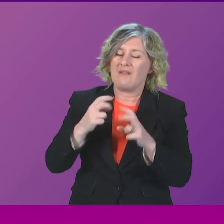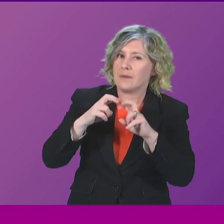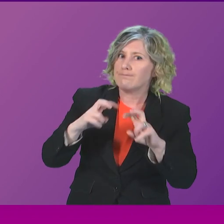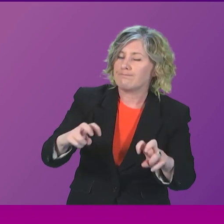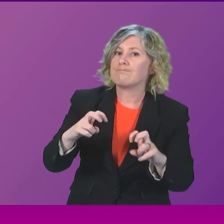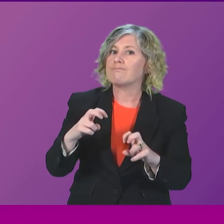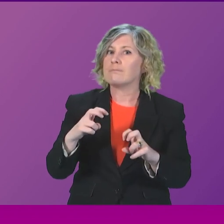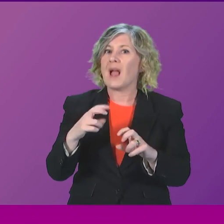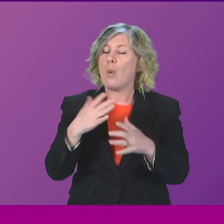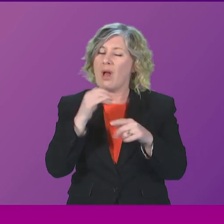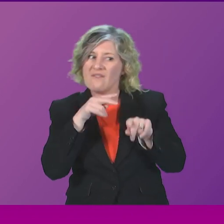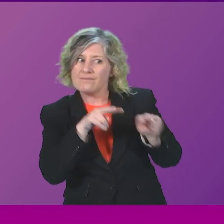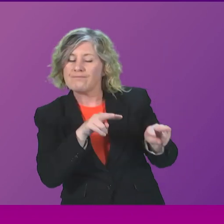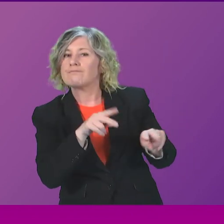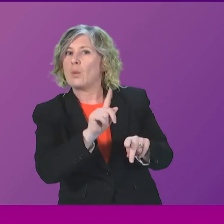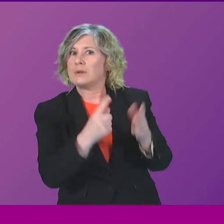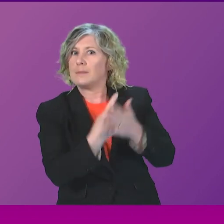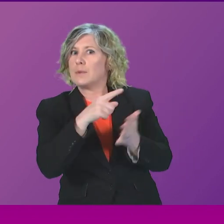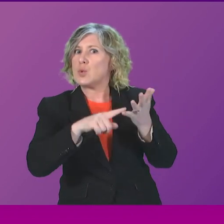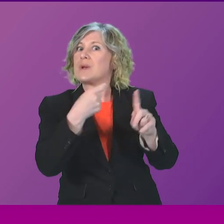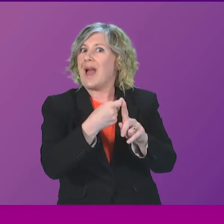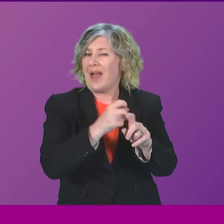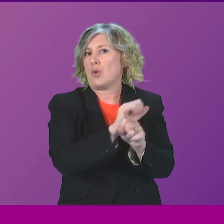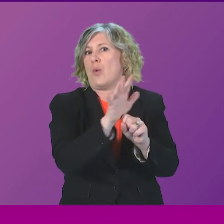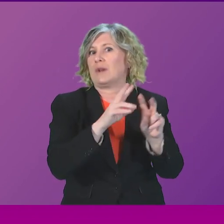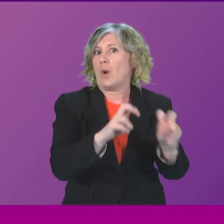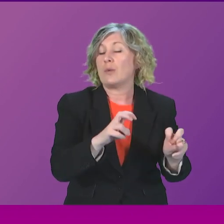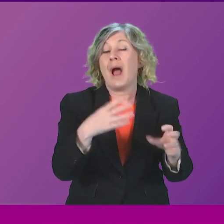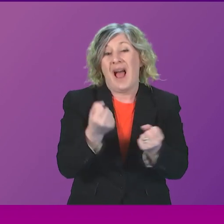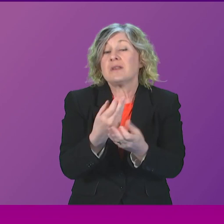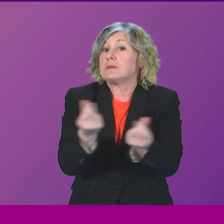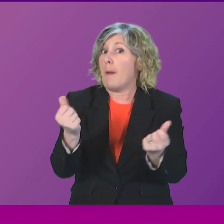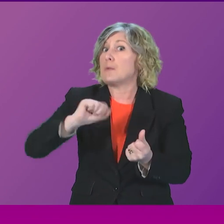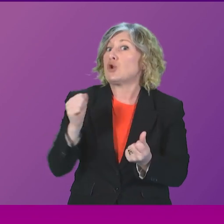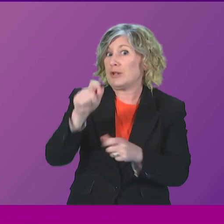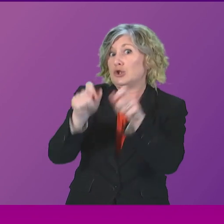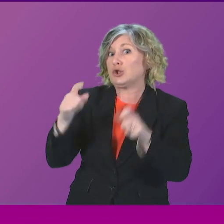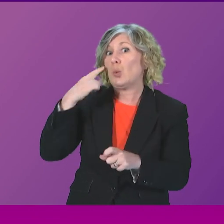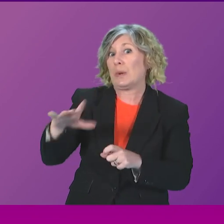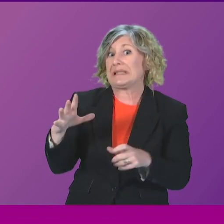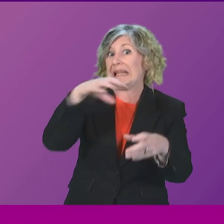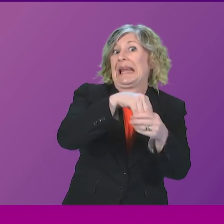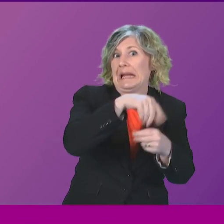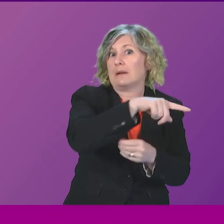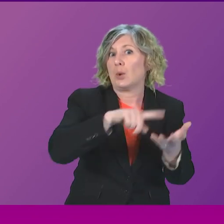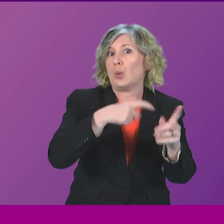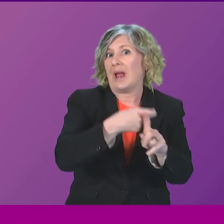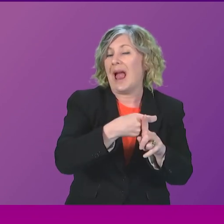the UK COVID inquiry, for which, of course, there are a number of Scottish witnesses in front of the UK inquiry today.